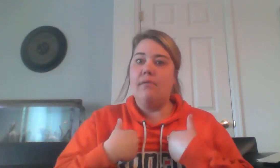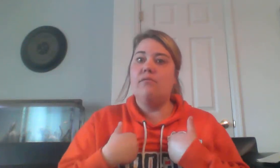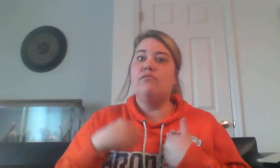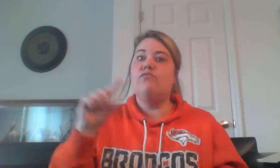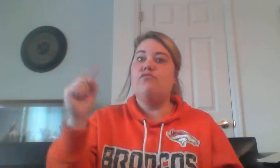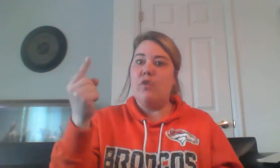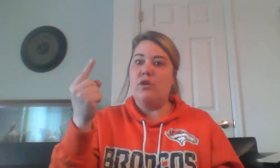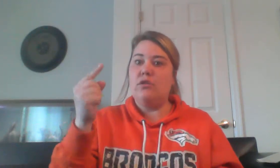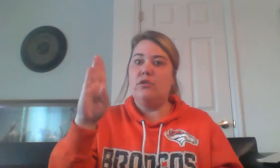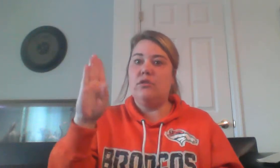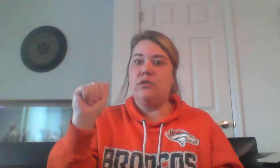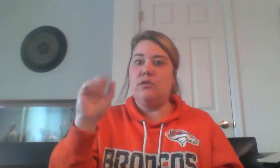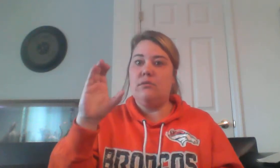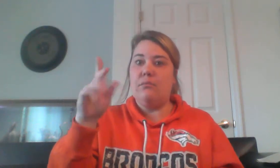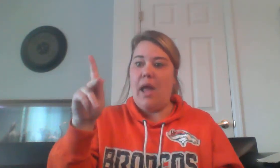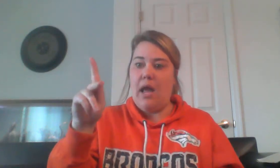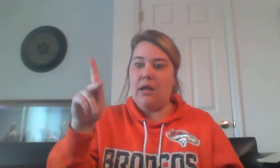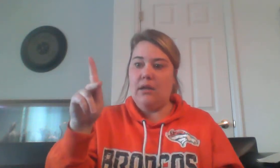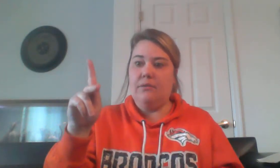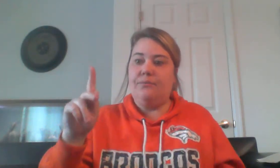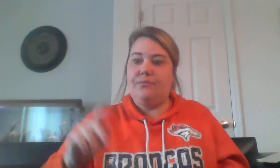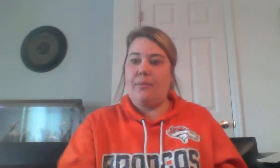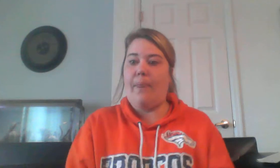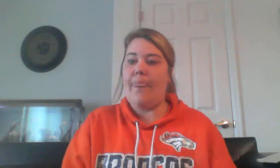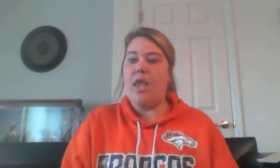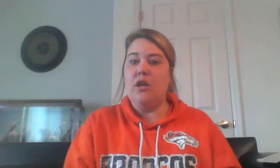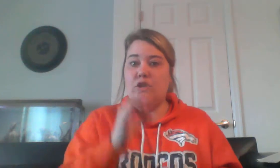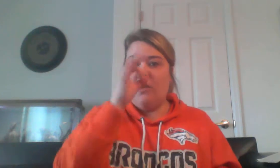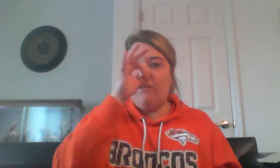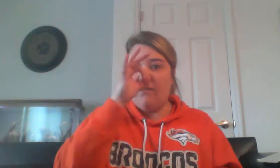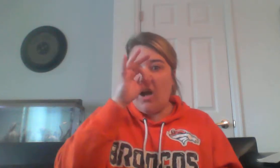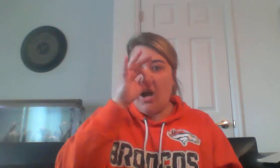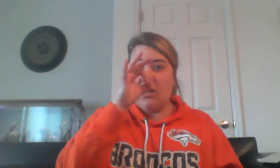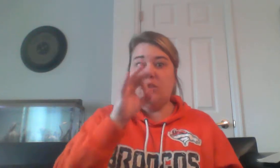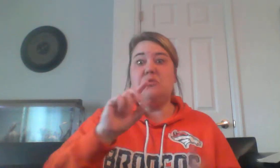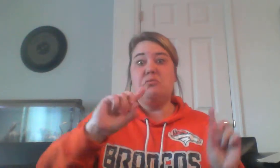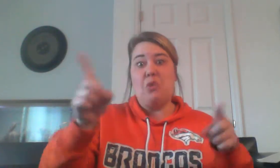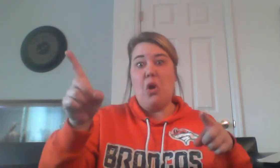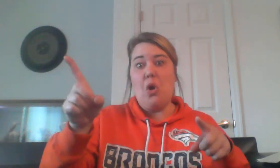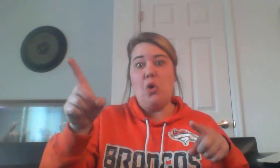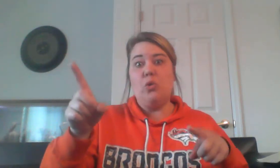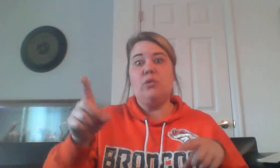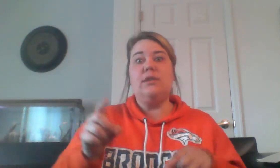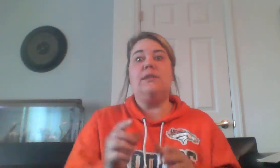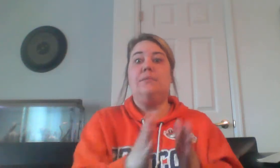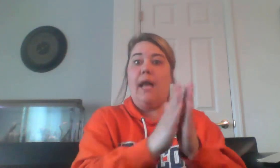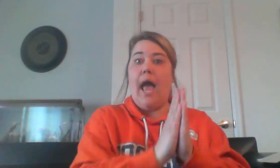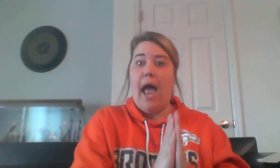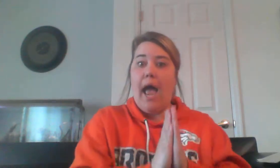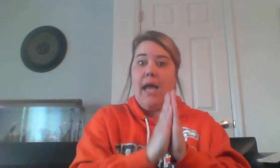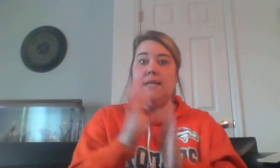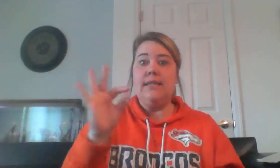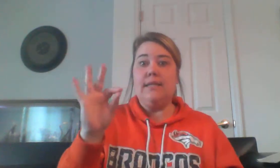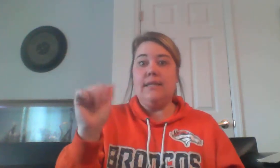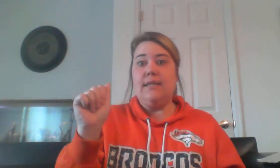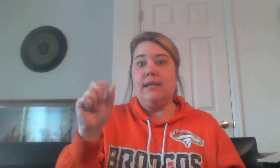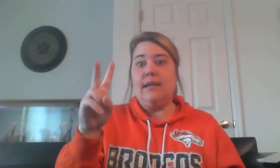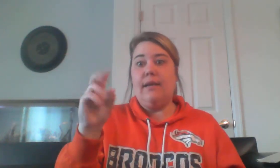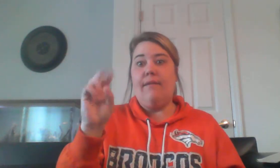and then you go off the rails. All I did was let myself in his room to wait for him. Dylan, that's a good floor. And then you've got attention to talk about that. was a morning, there was no alarm.